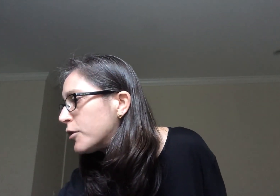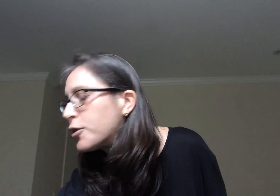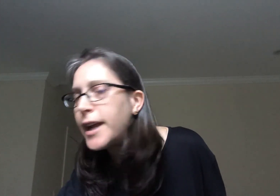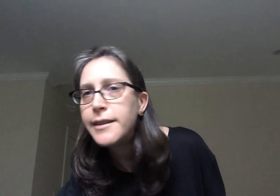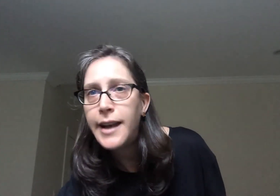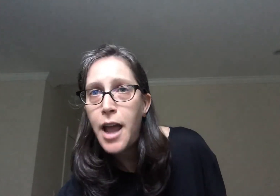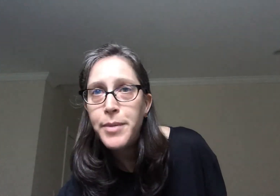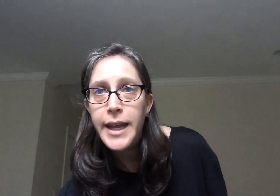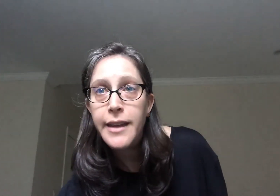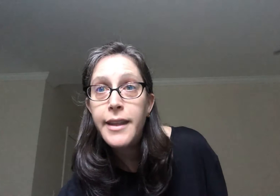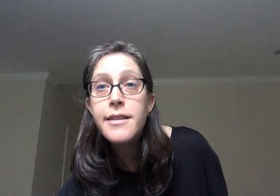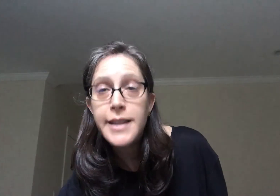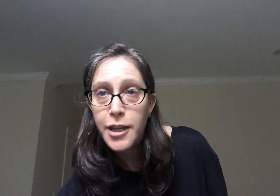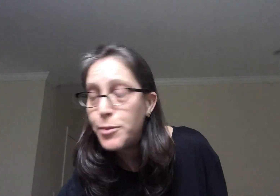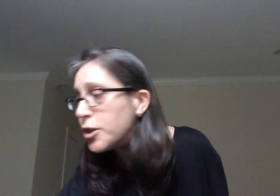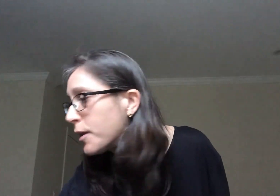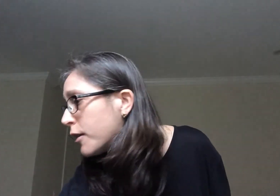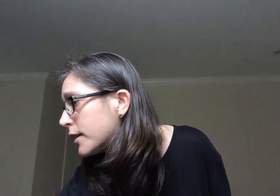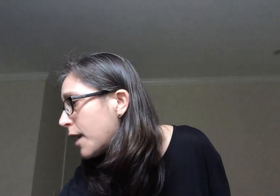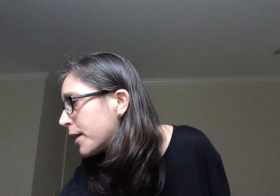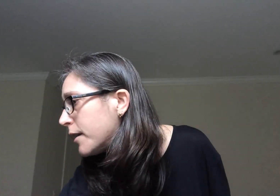Don't forget, clap And then second part without clapping